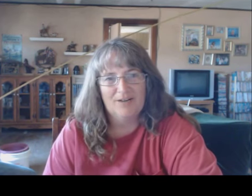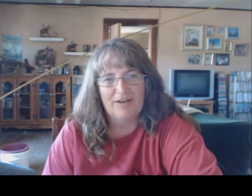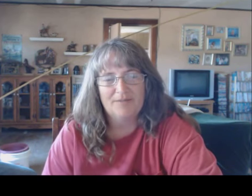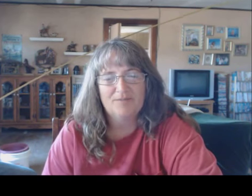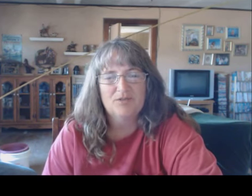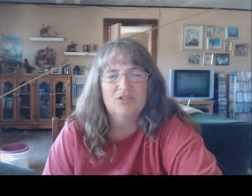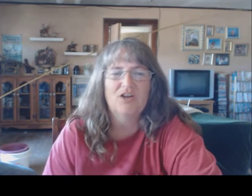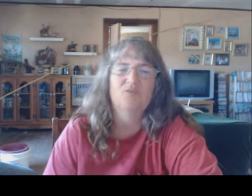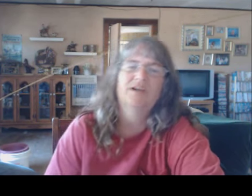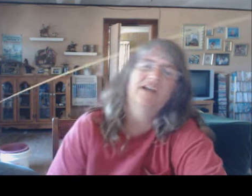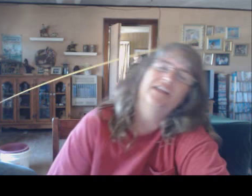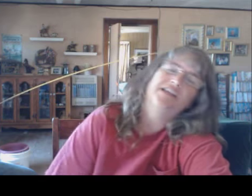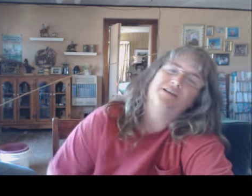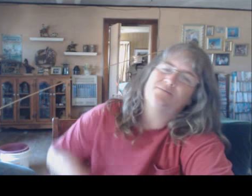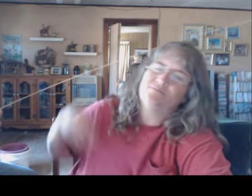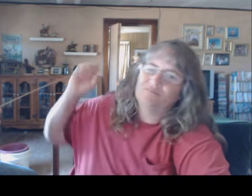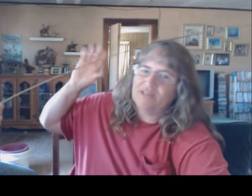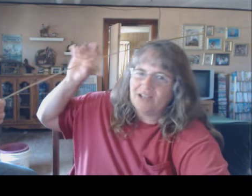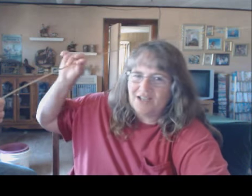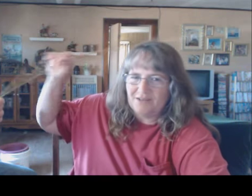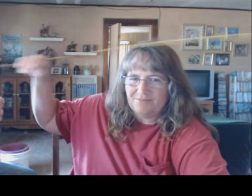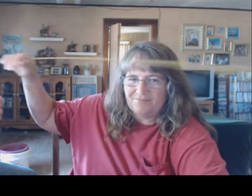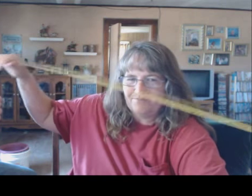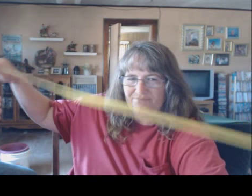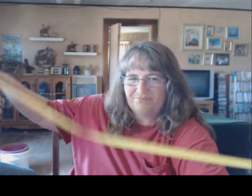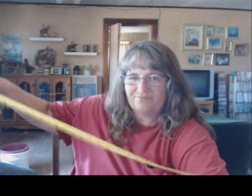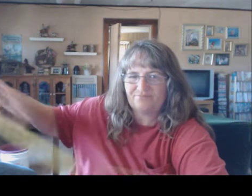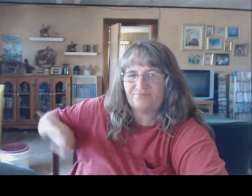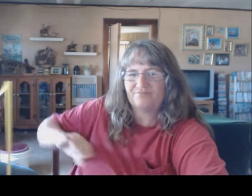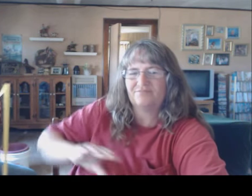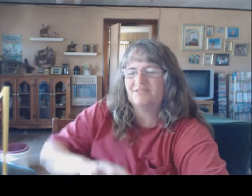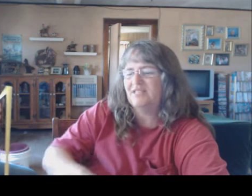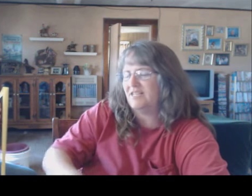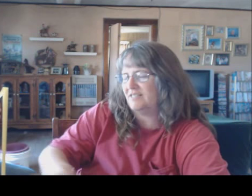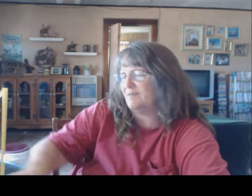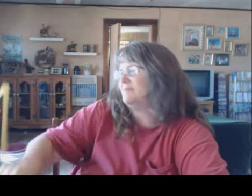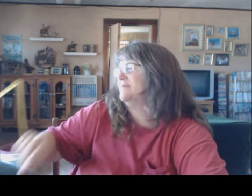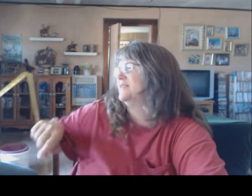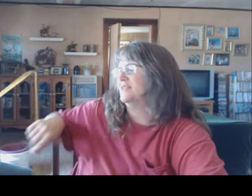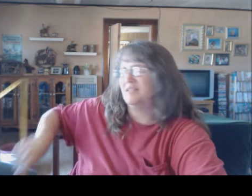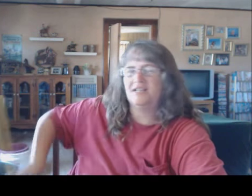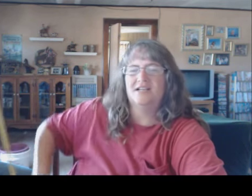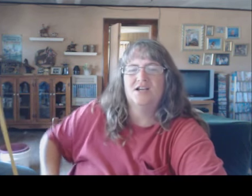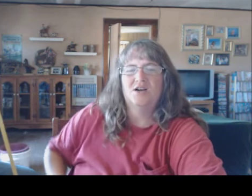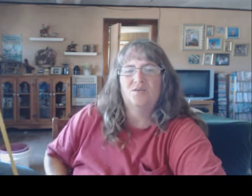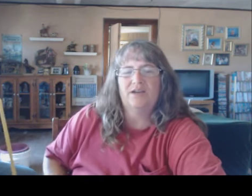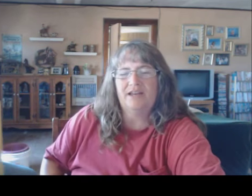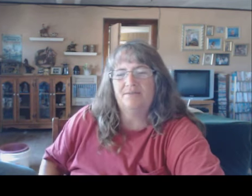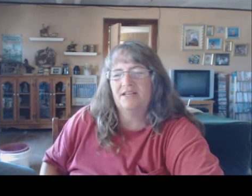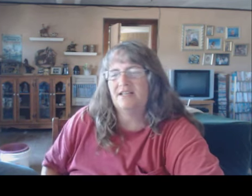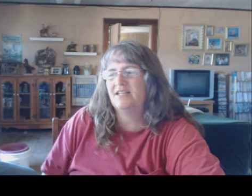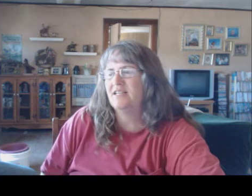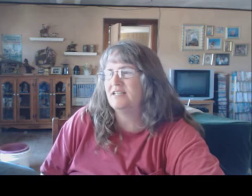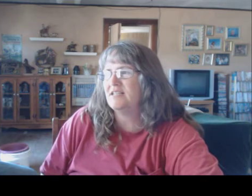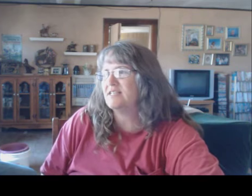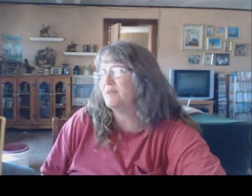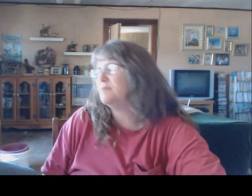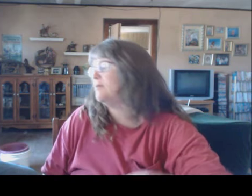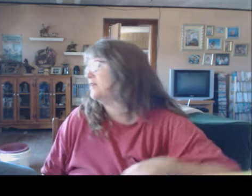Anyway, so we got him, um... Done. Come on. We got him done. He does come to